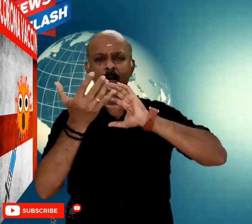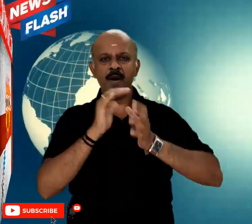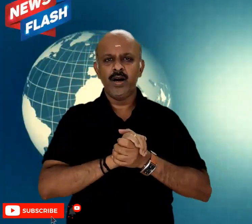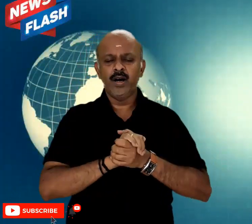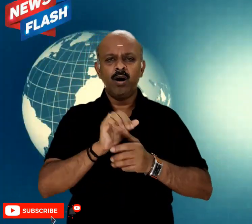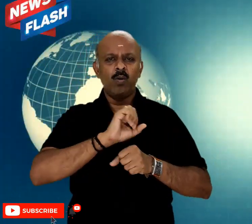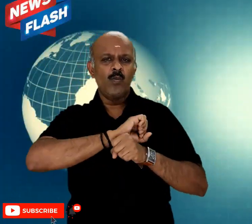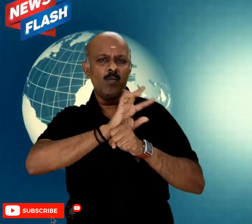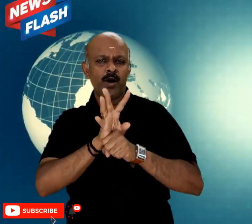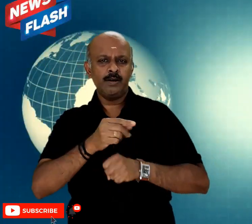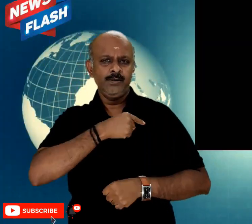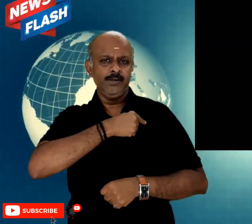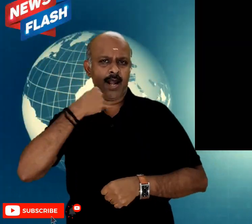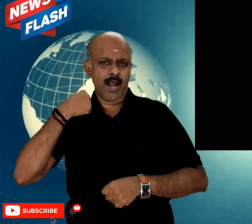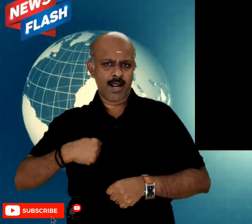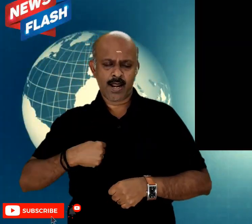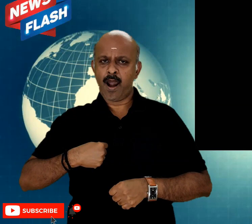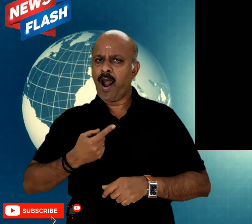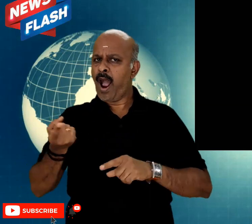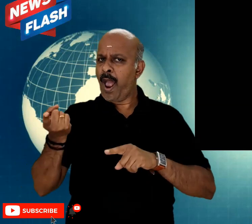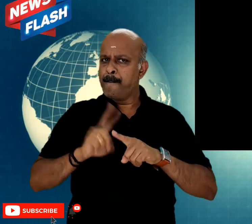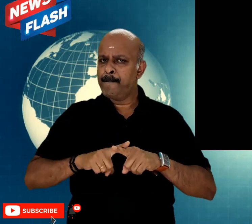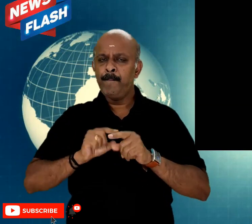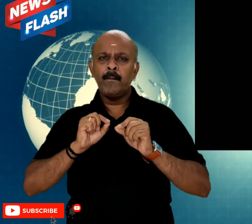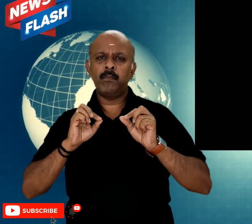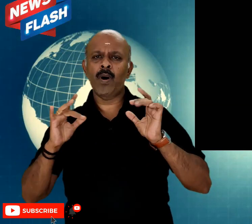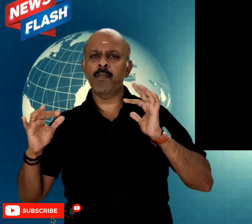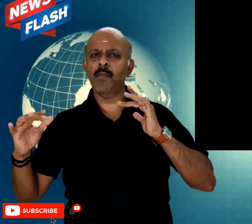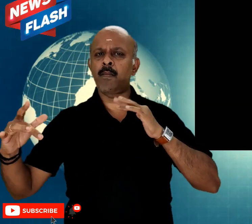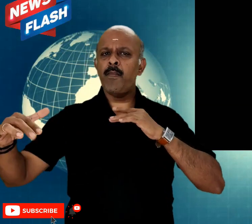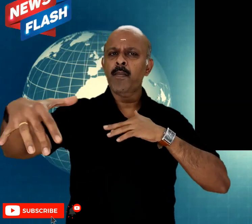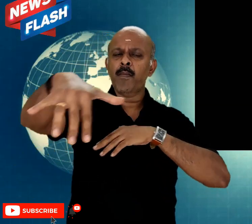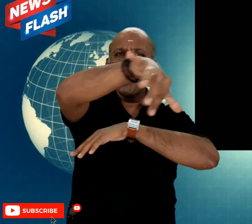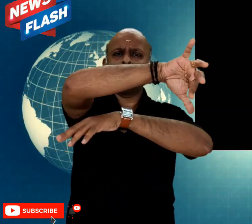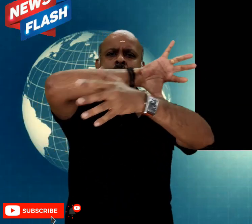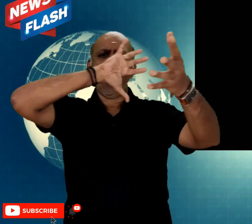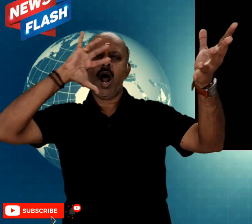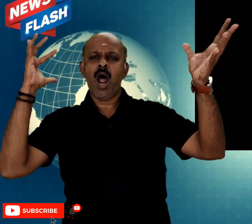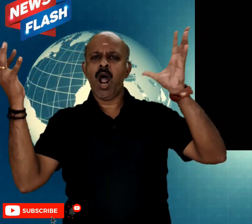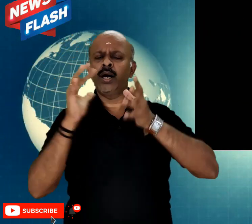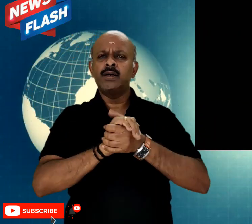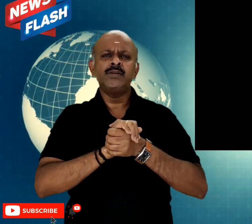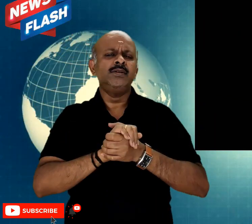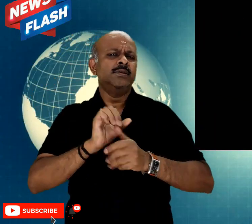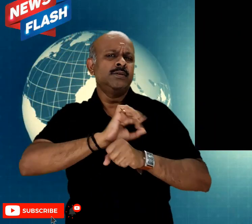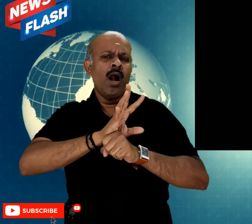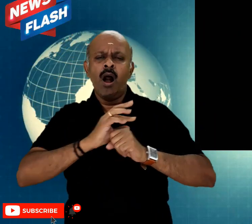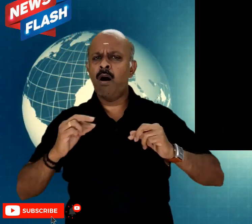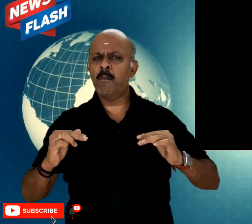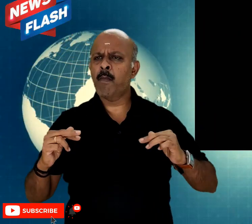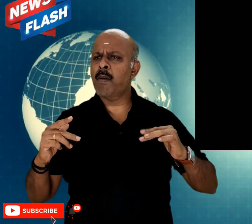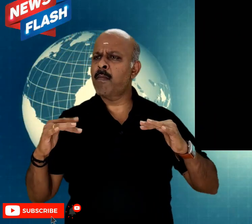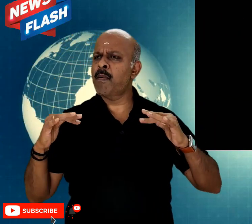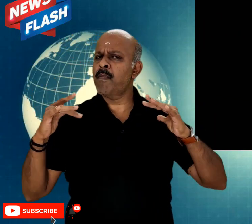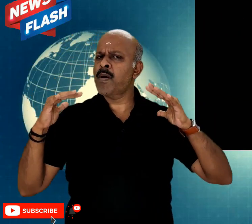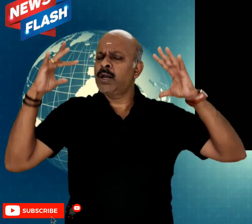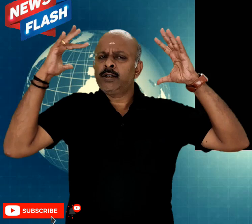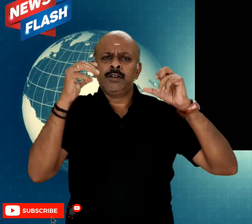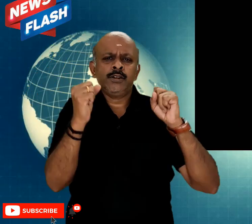During the year 2020, we have been hugely hit by the coronavirus, where cases are spiking up